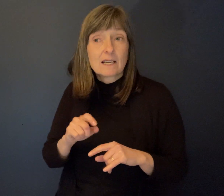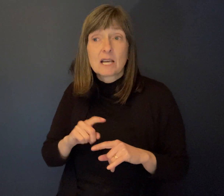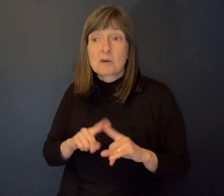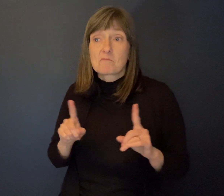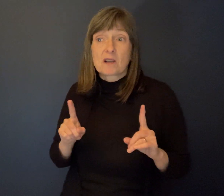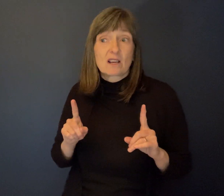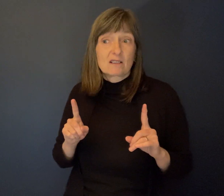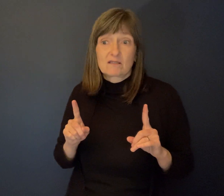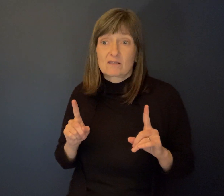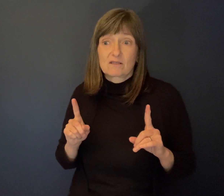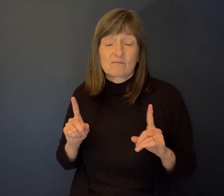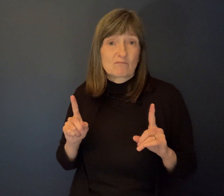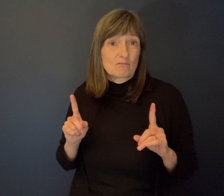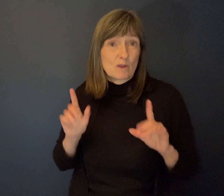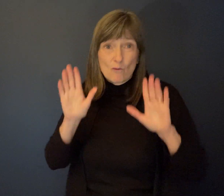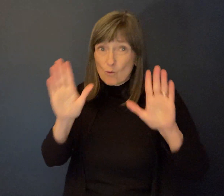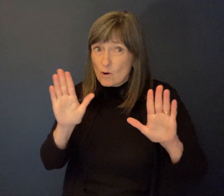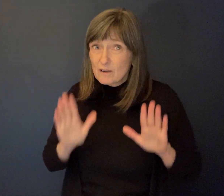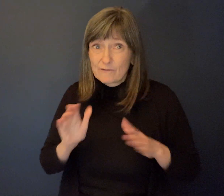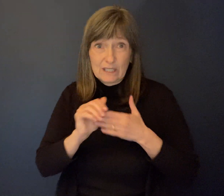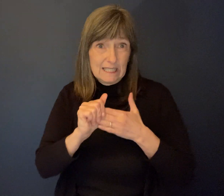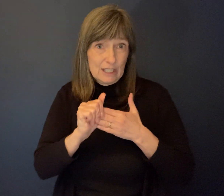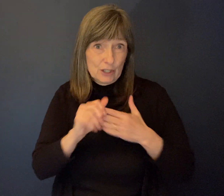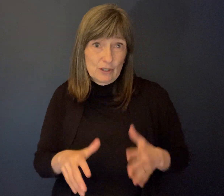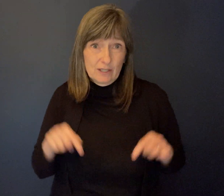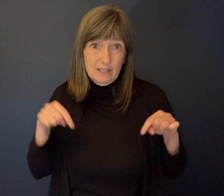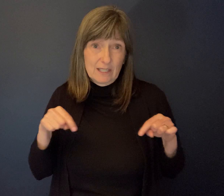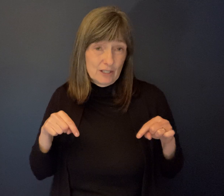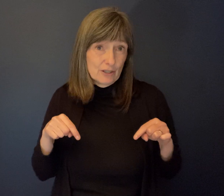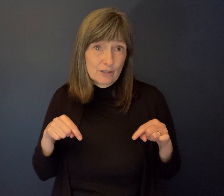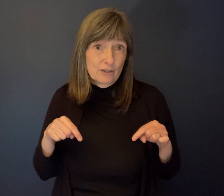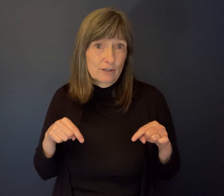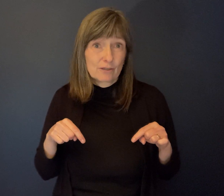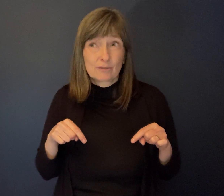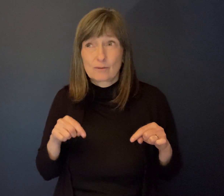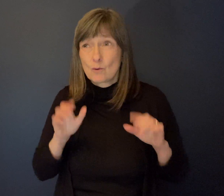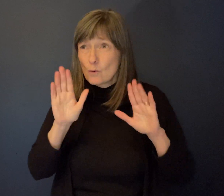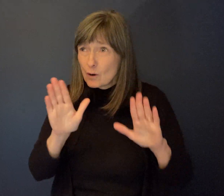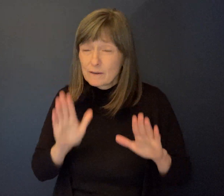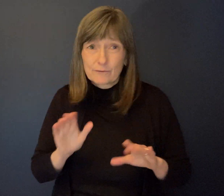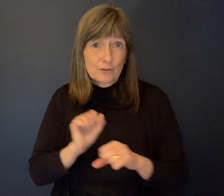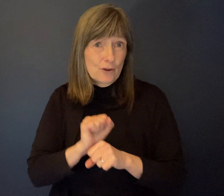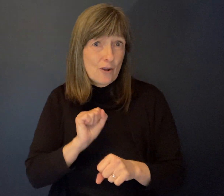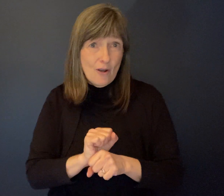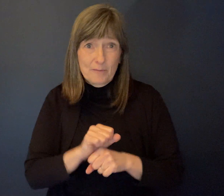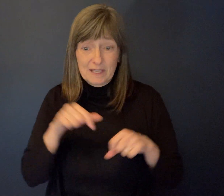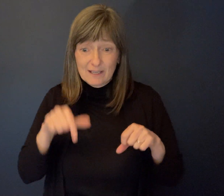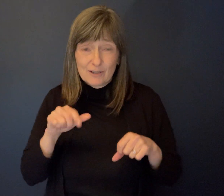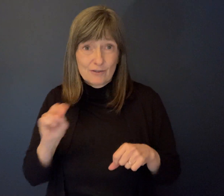tremendous leaders in this province that have not just done amazing work within our province, but even at a national level.